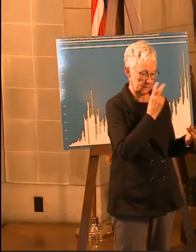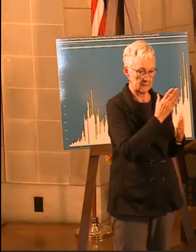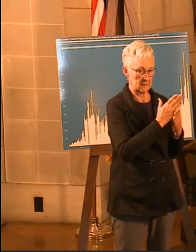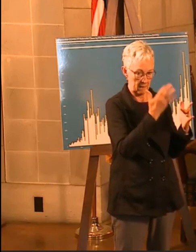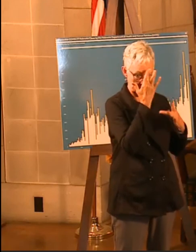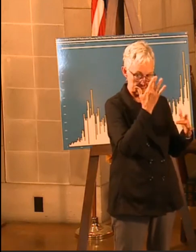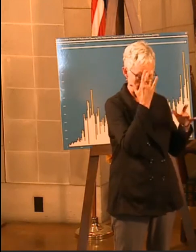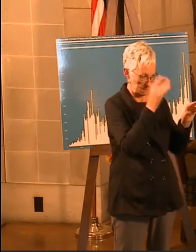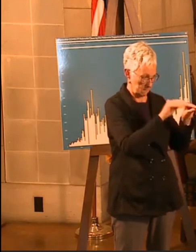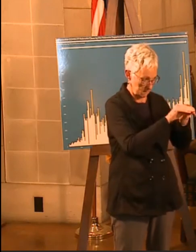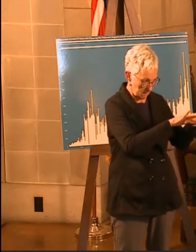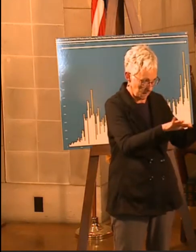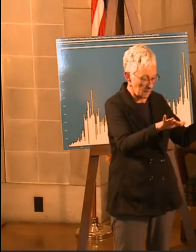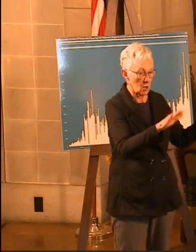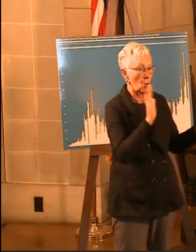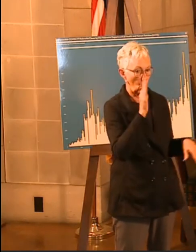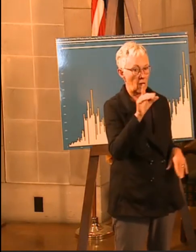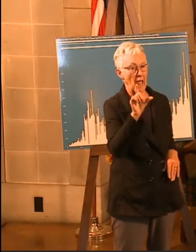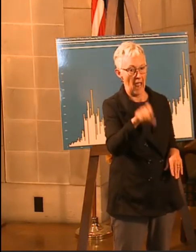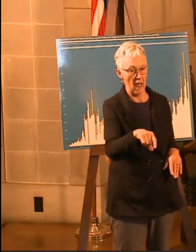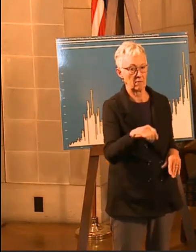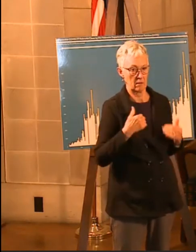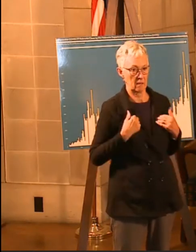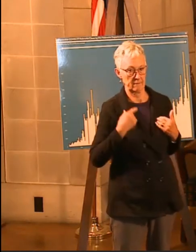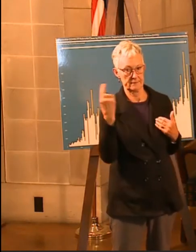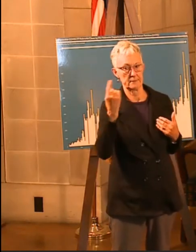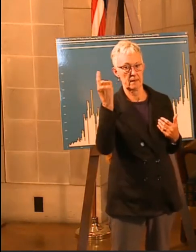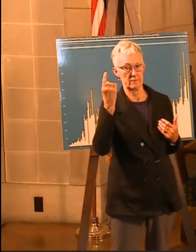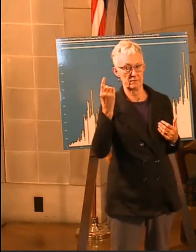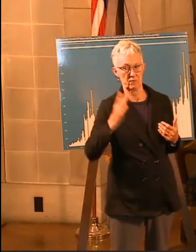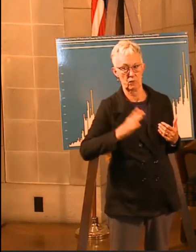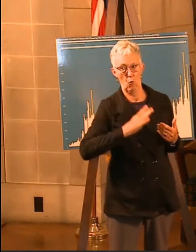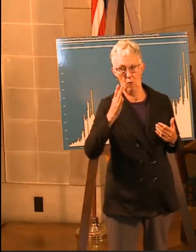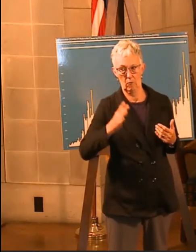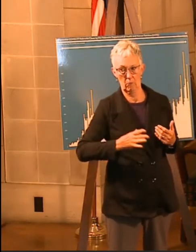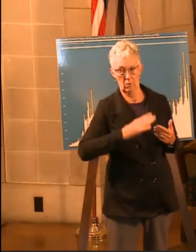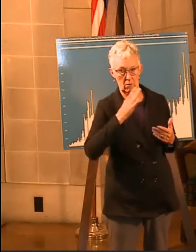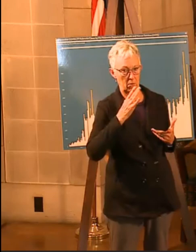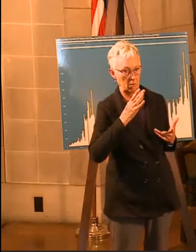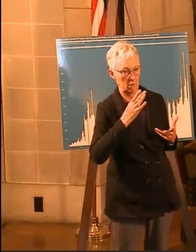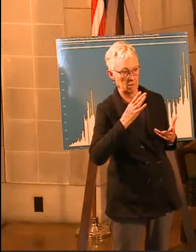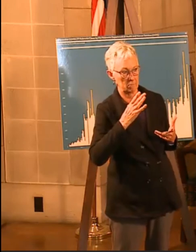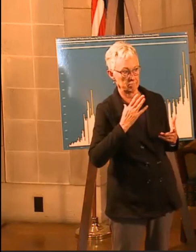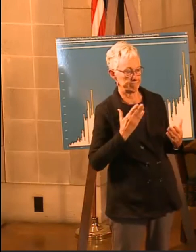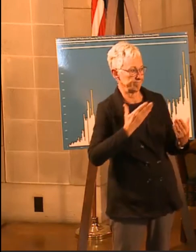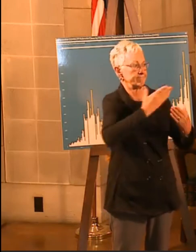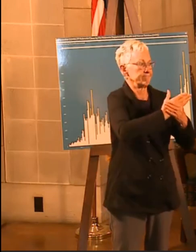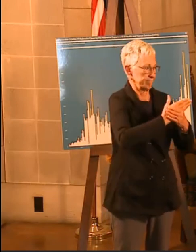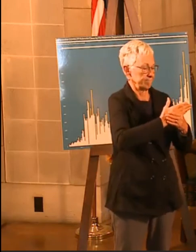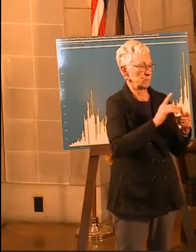I guess my message will be there will have to be some type of formal work to make sure that they're getting in alignment.